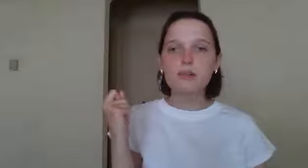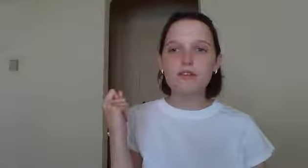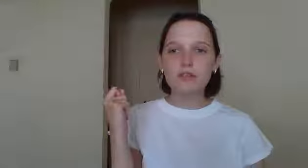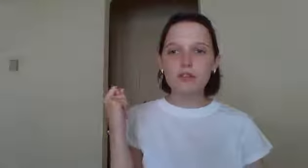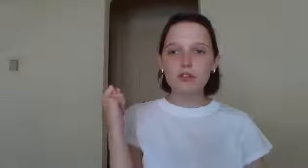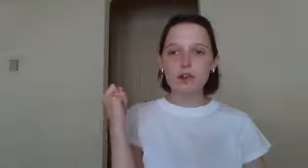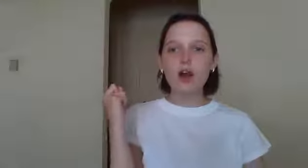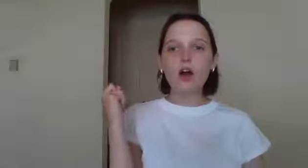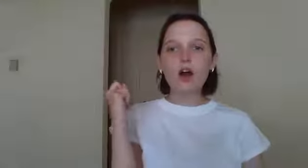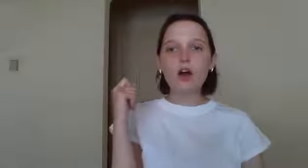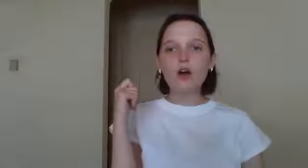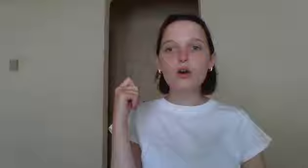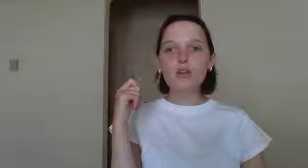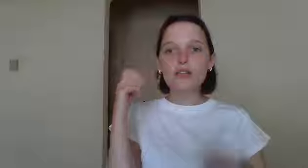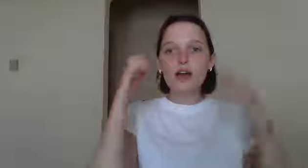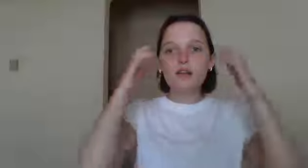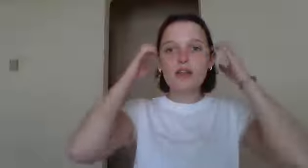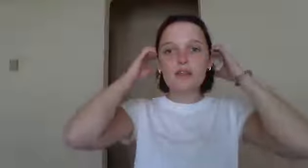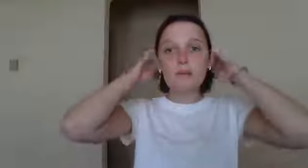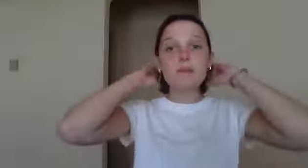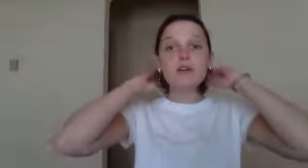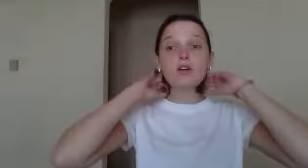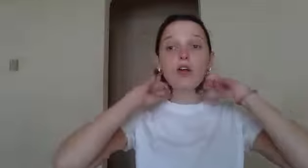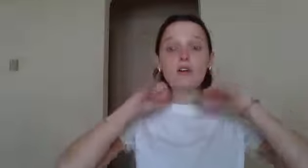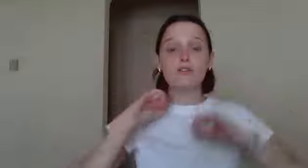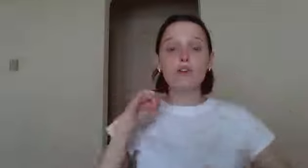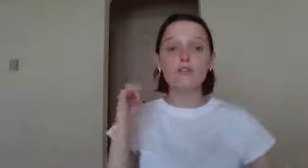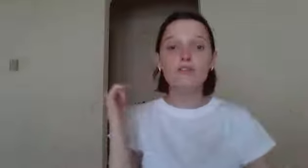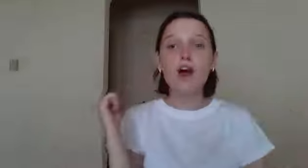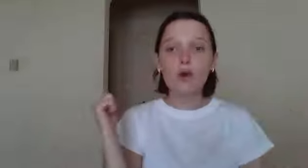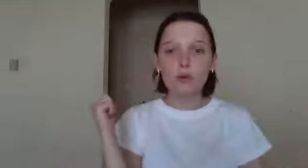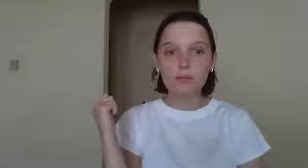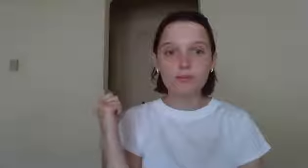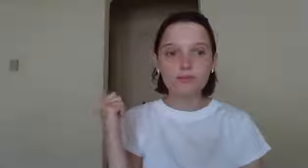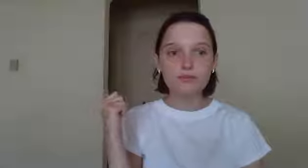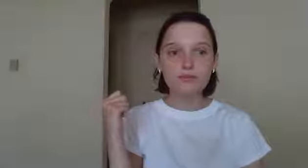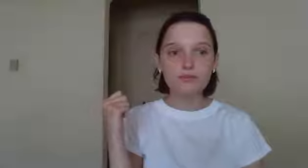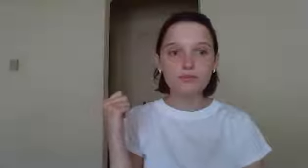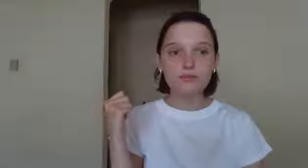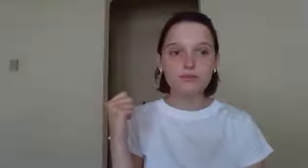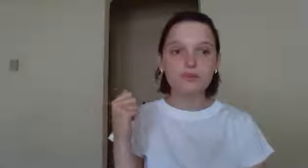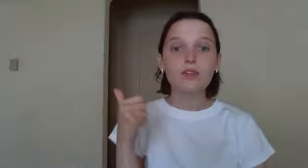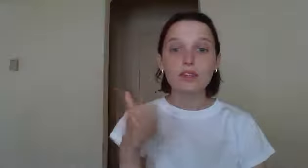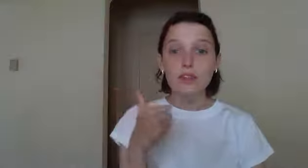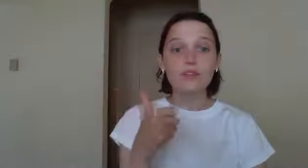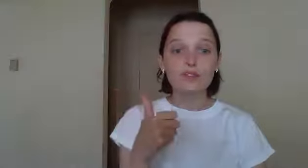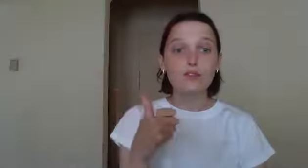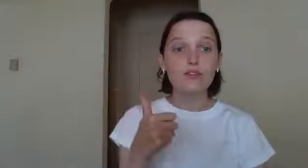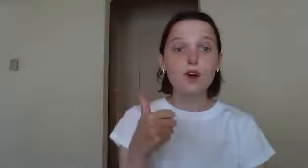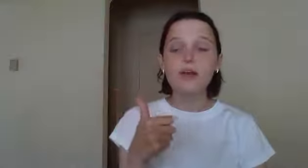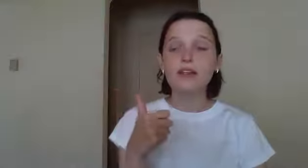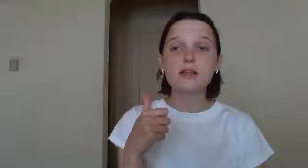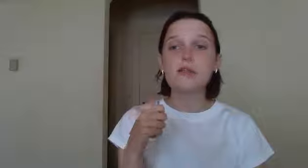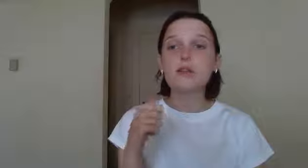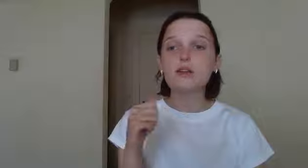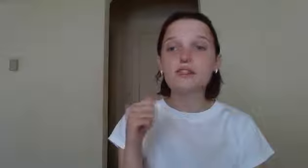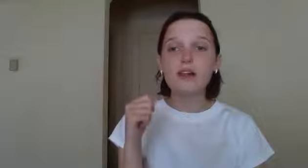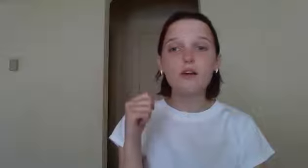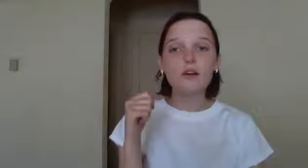up if you hear the O sound in the middle of foam. Yes, foam has the middle sound,